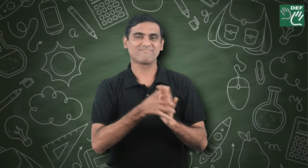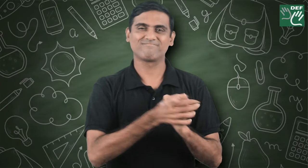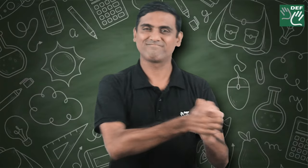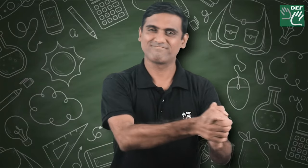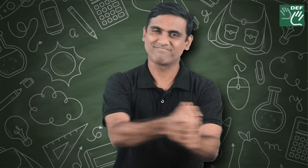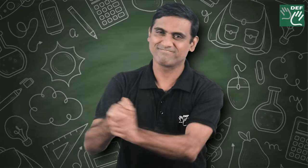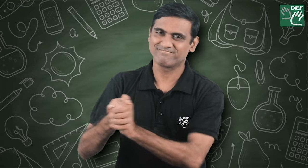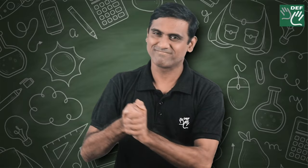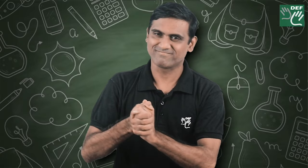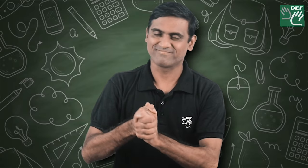yourself.